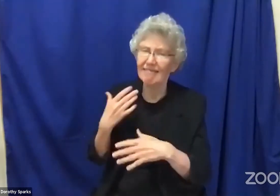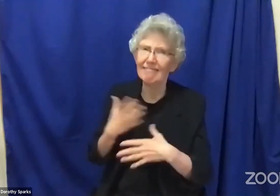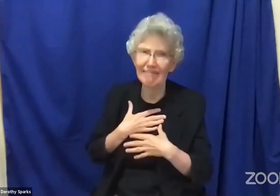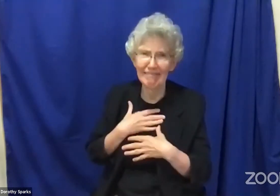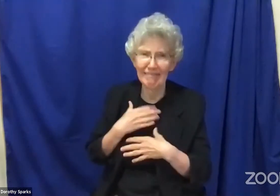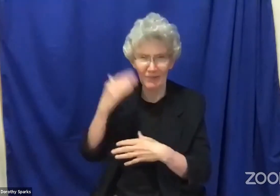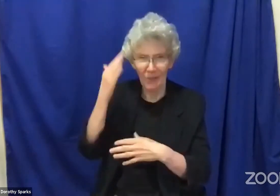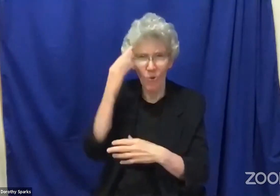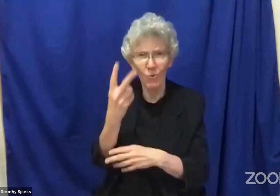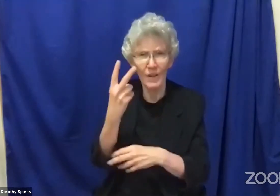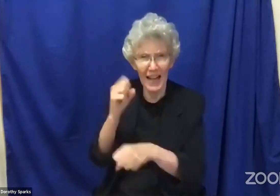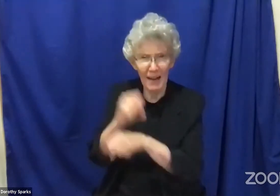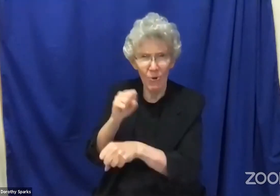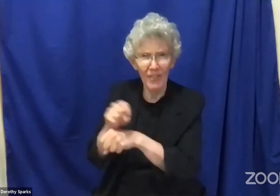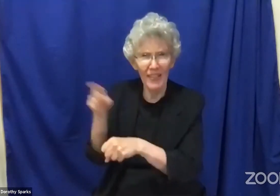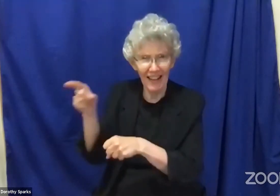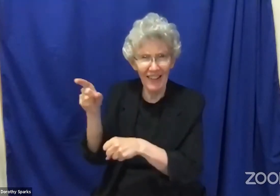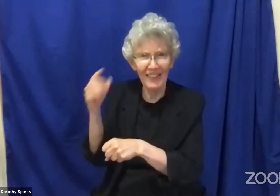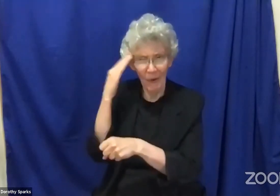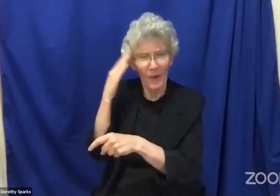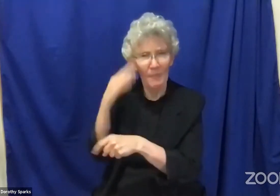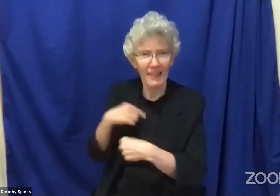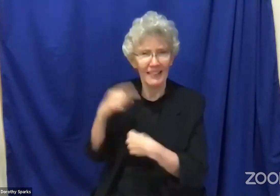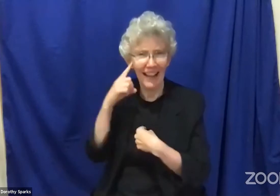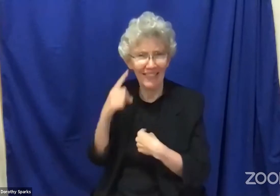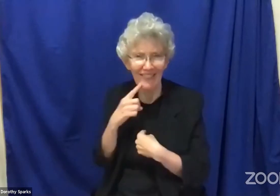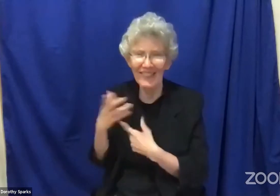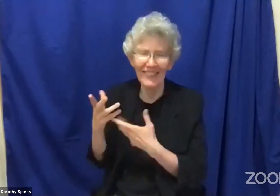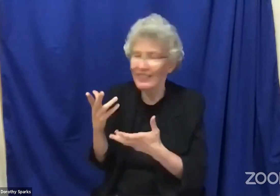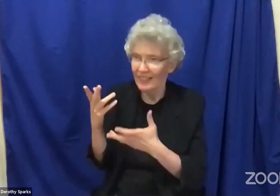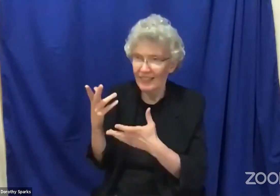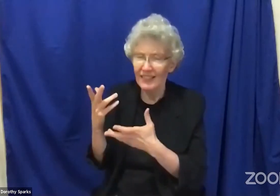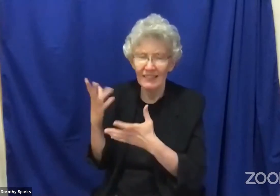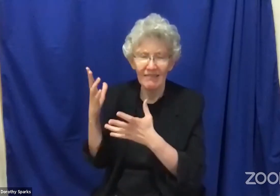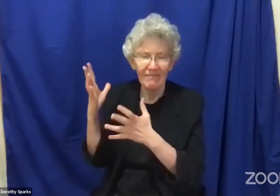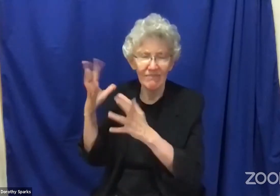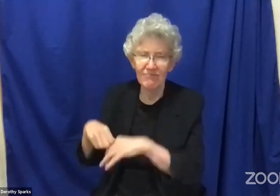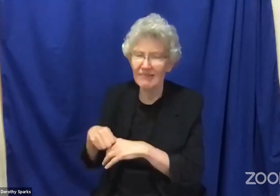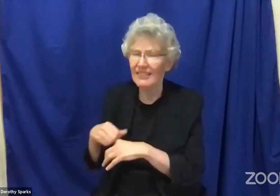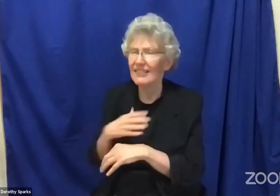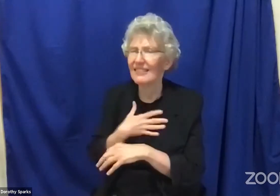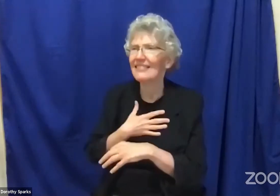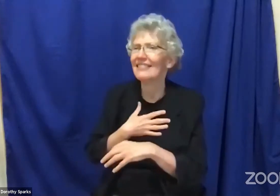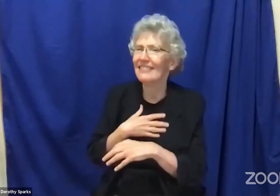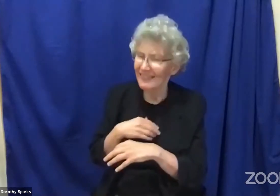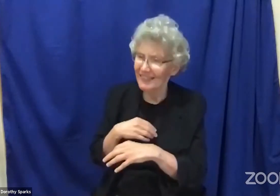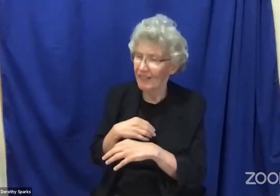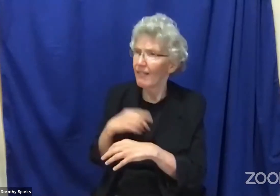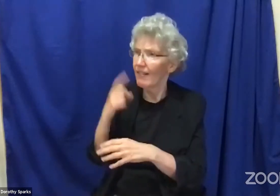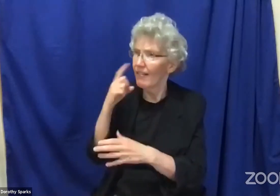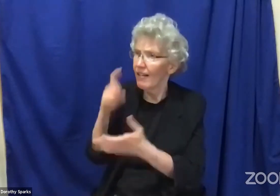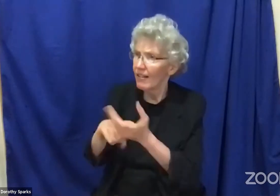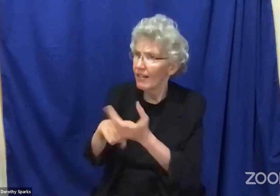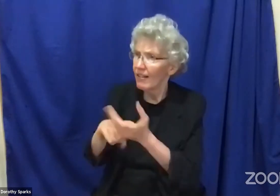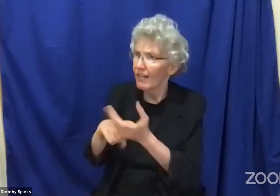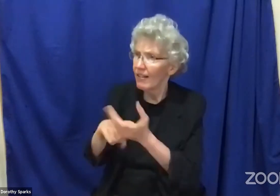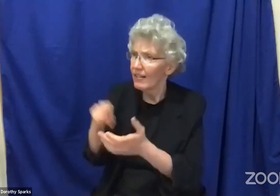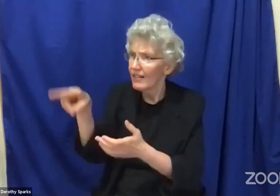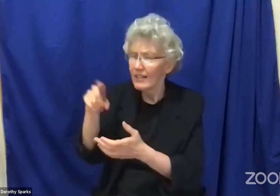totally destroyed. And I knew two employees who worked there that were deaf and now the post office no longer stood.